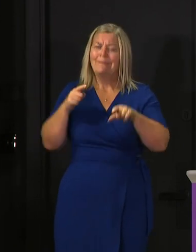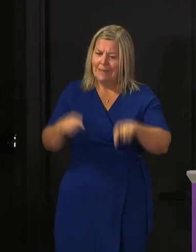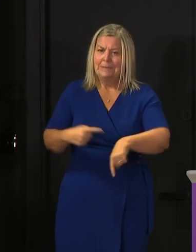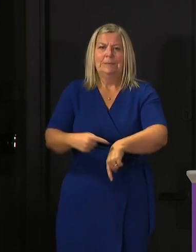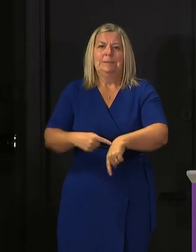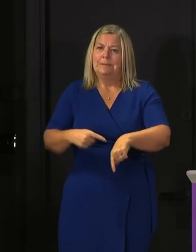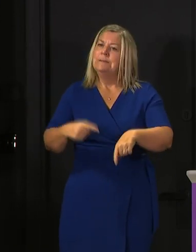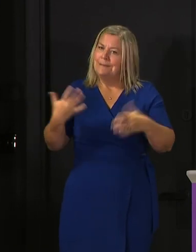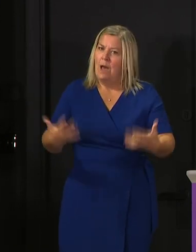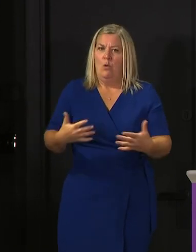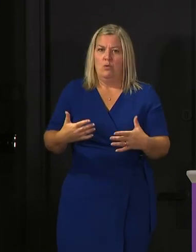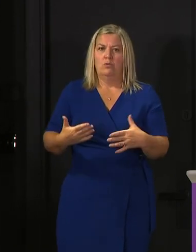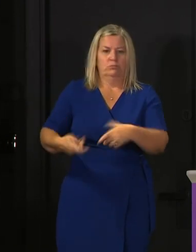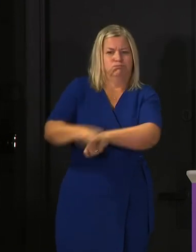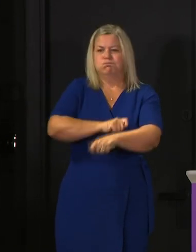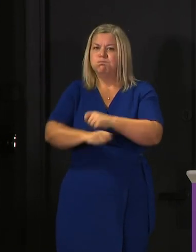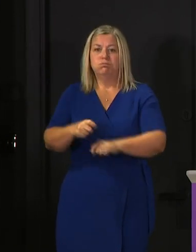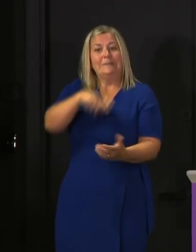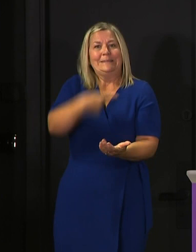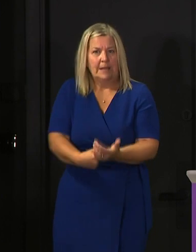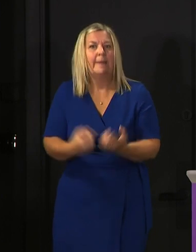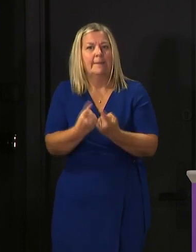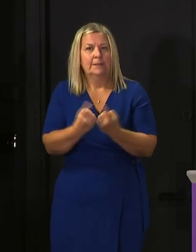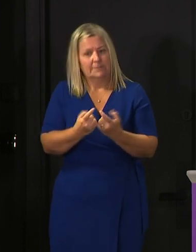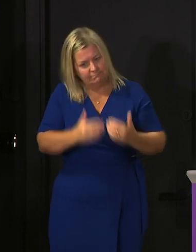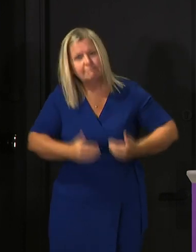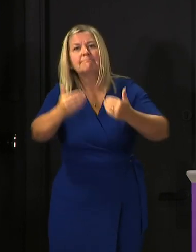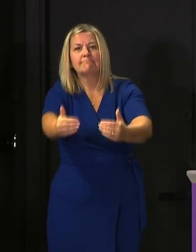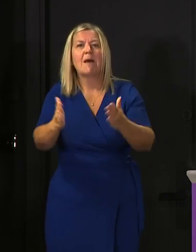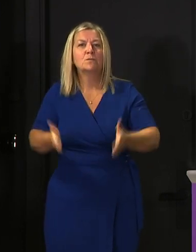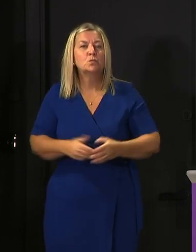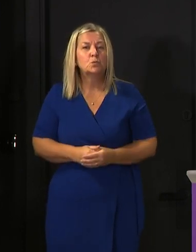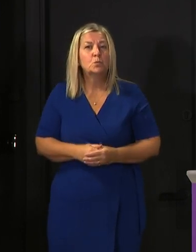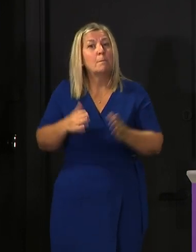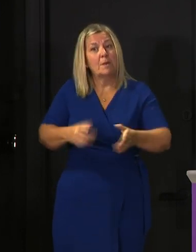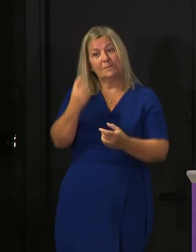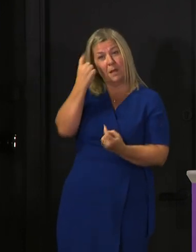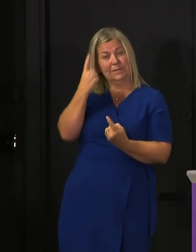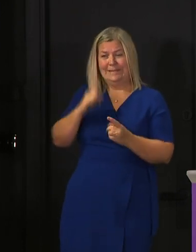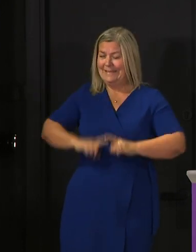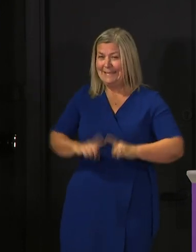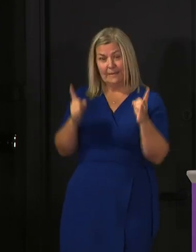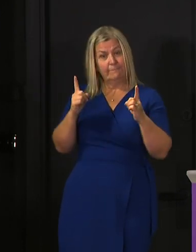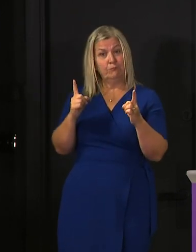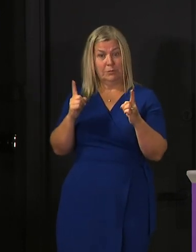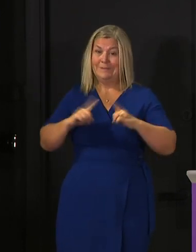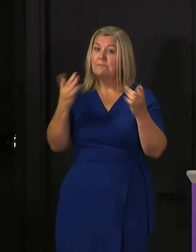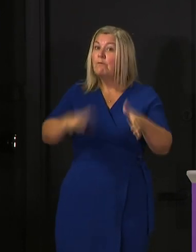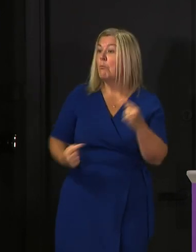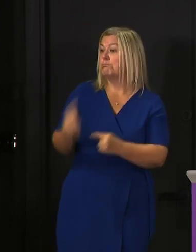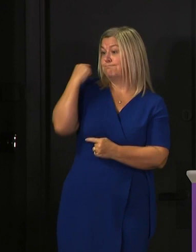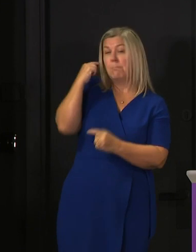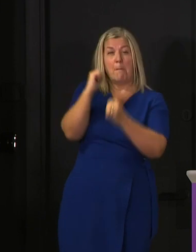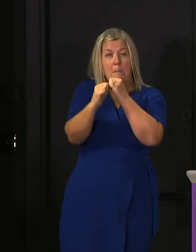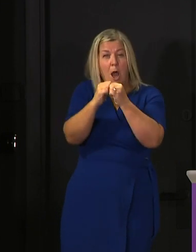take action. But secondly, and it's a point I made earlier on, we must understand that we are in a different and better position than